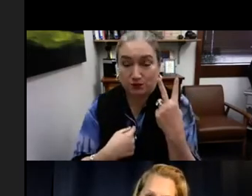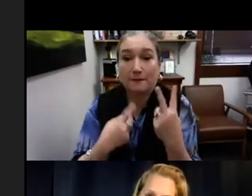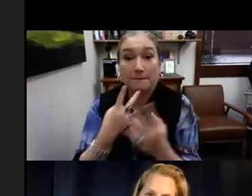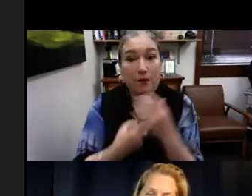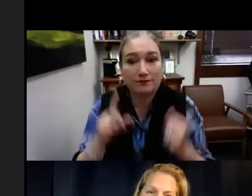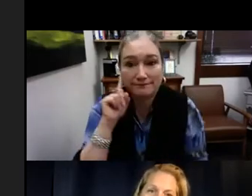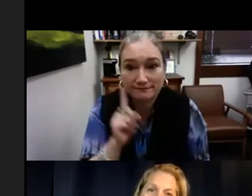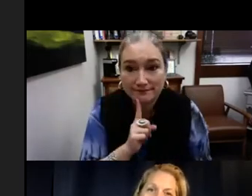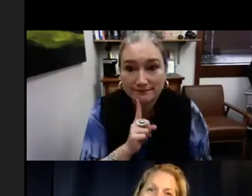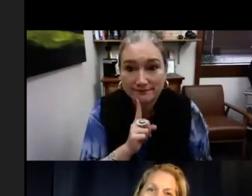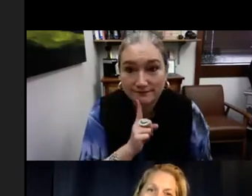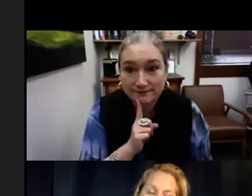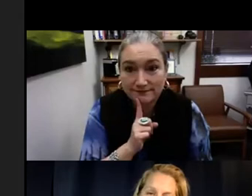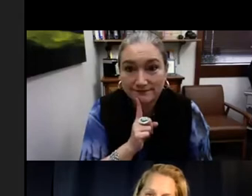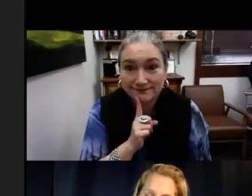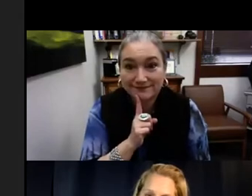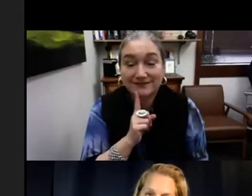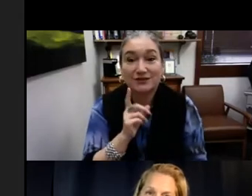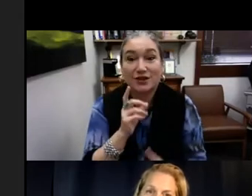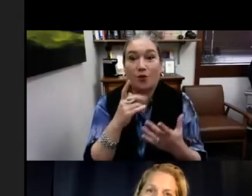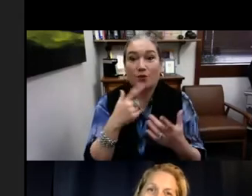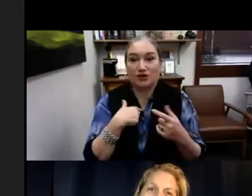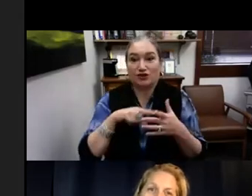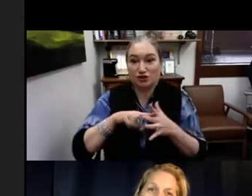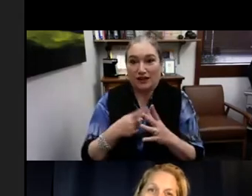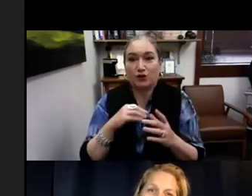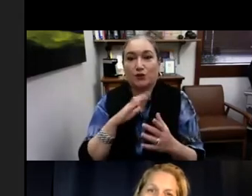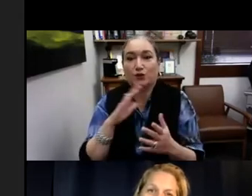And myself, both of us are deaf women.